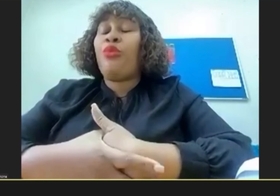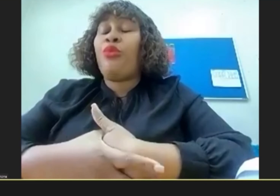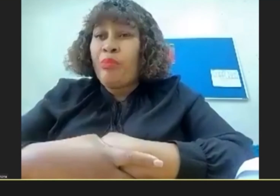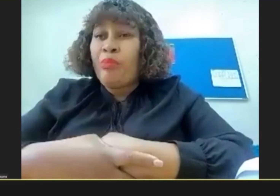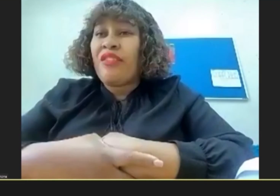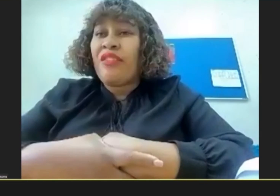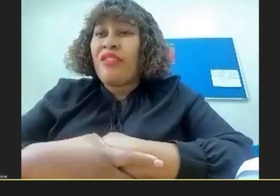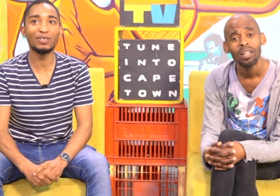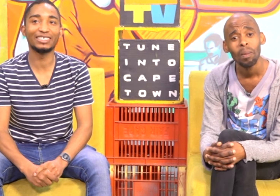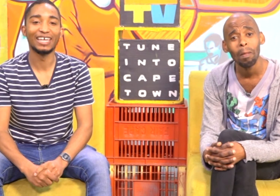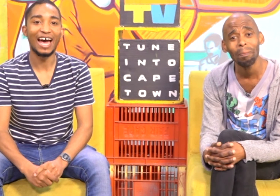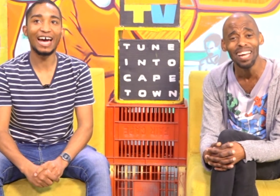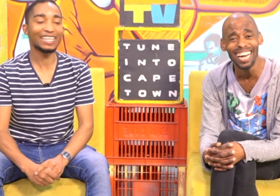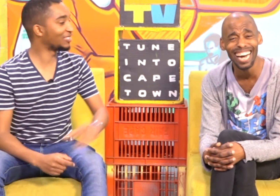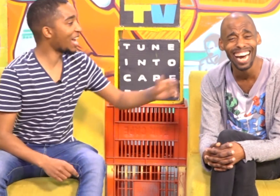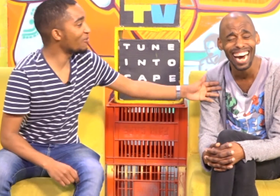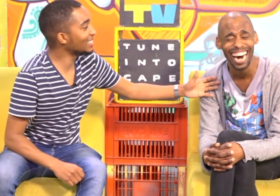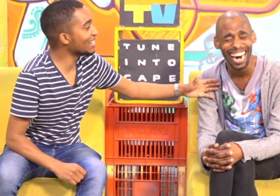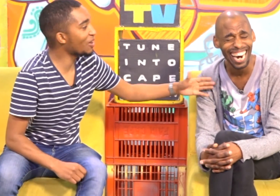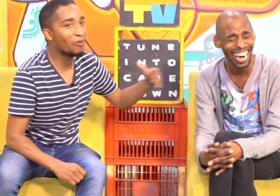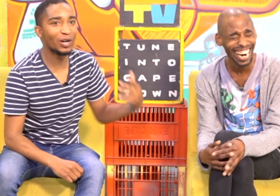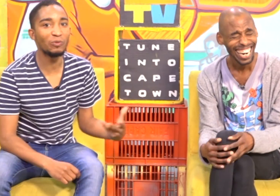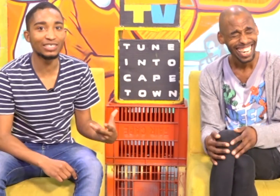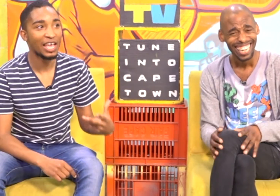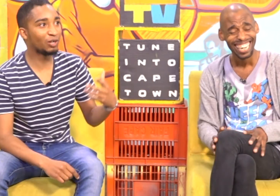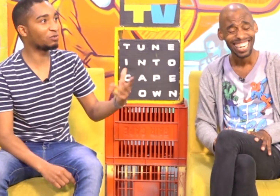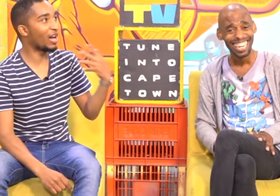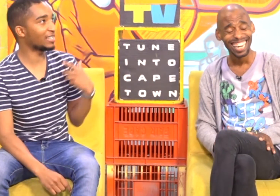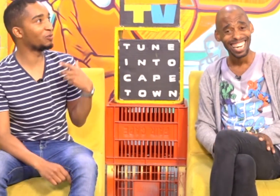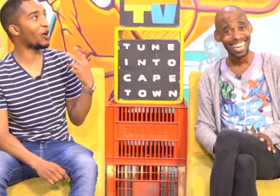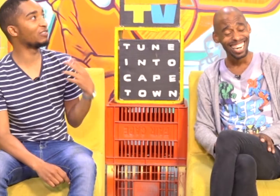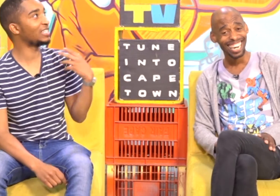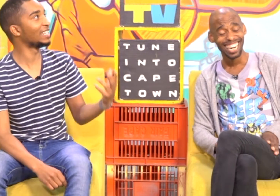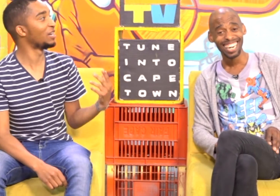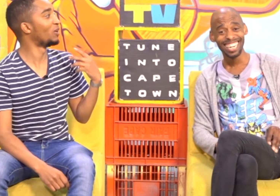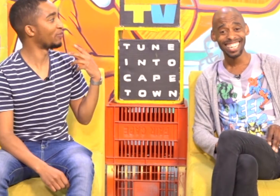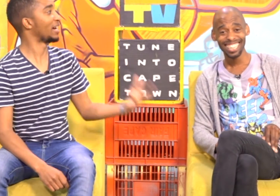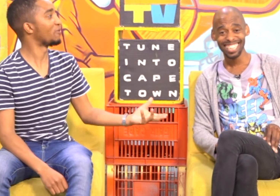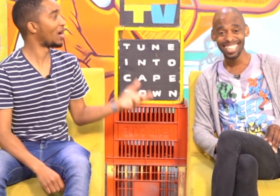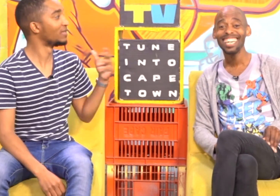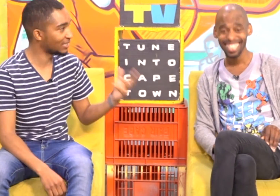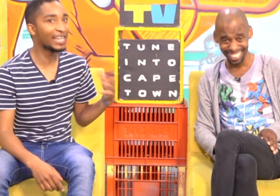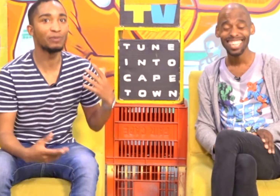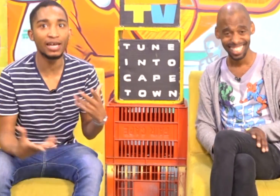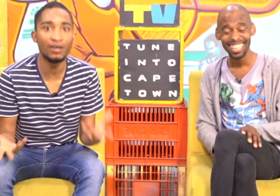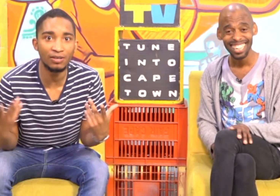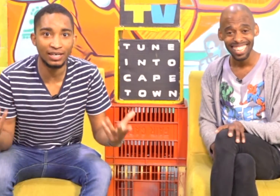saying What was Because I want to know Like what was Because for us We obviously can hear What Barack Obama is saying And be like Oh okay